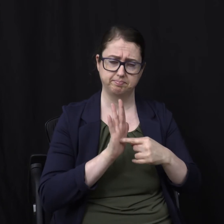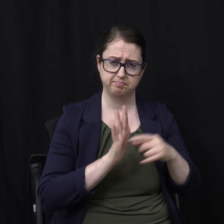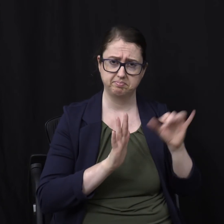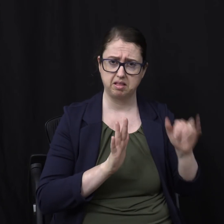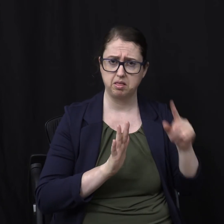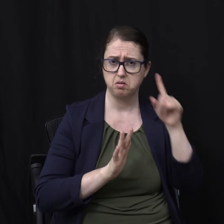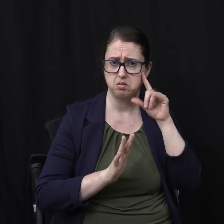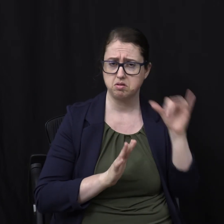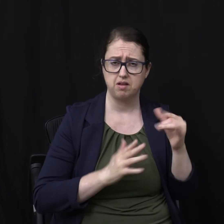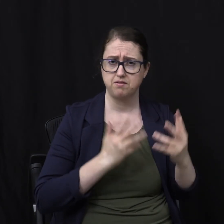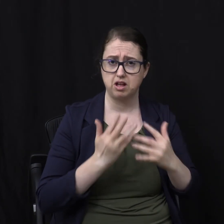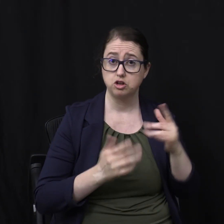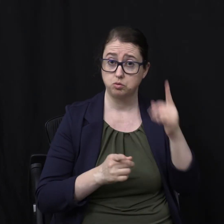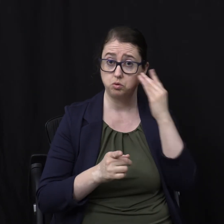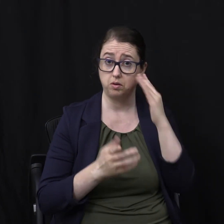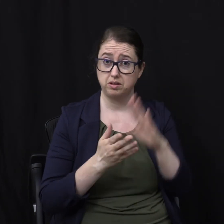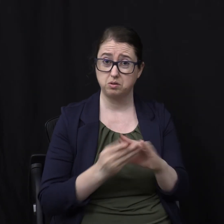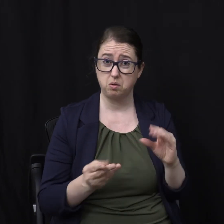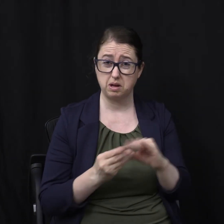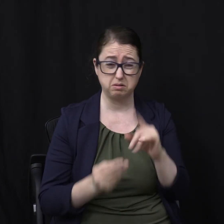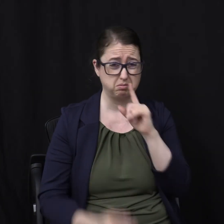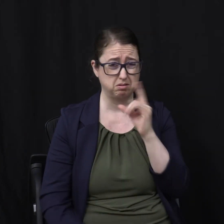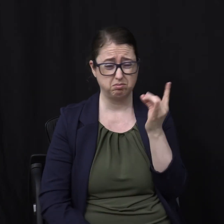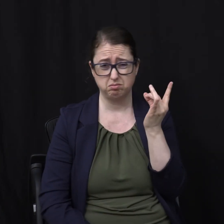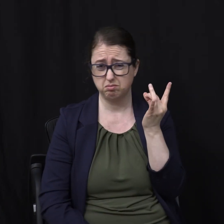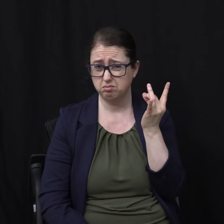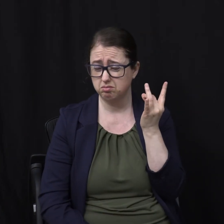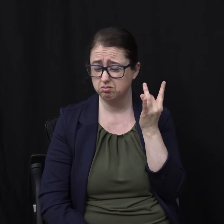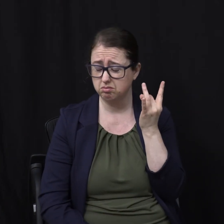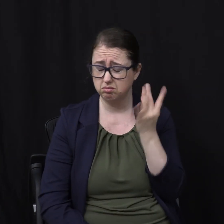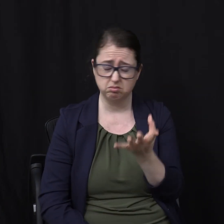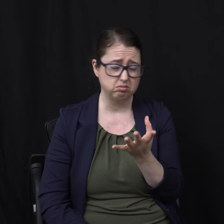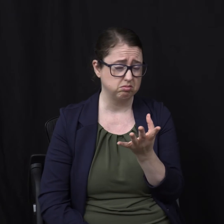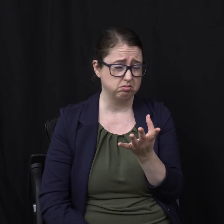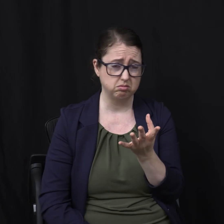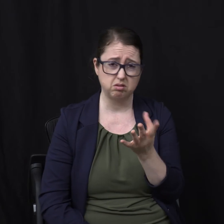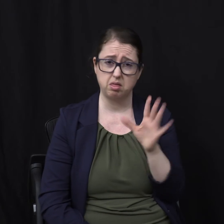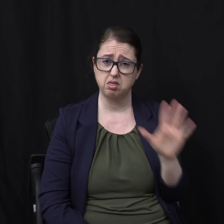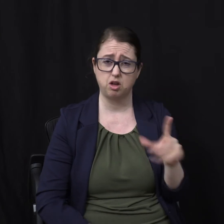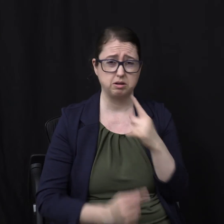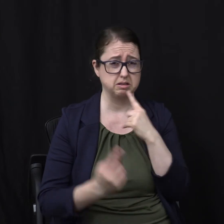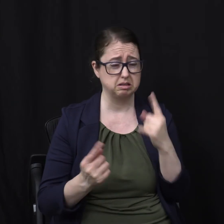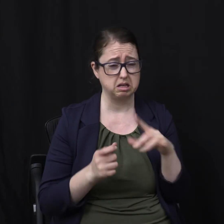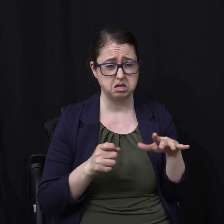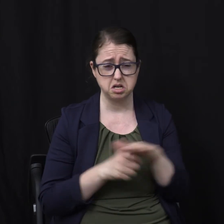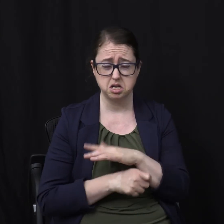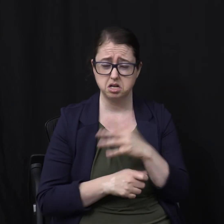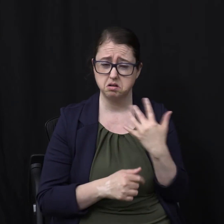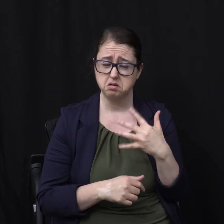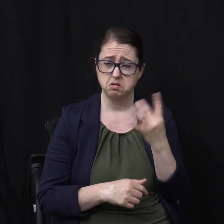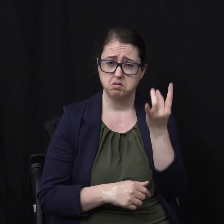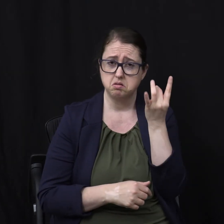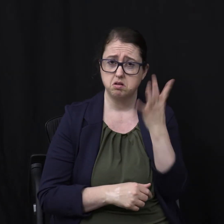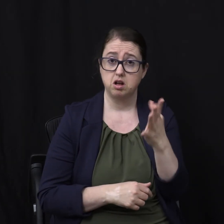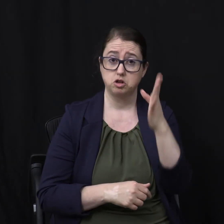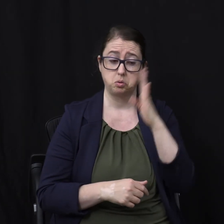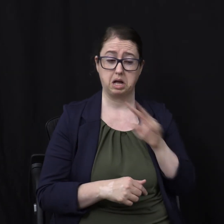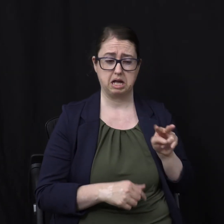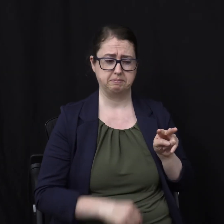know the Sodom and Gomorrah story? It was horrific, right? I mean these terrible things Were going on there And God said We need to We need to